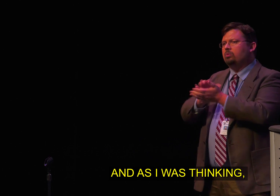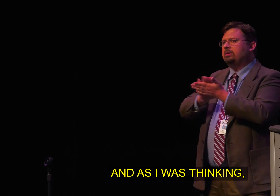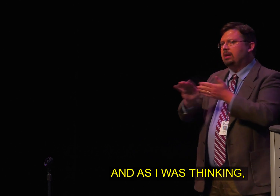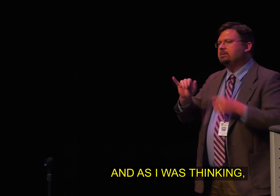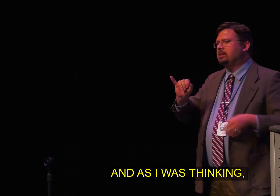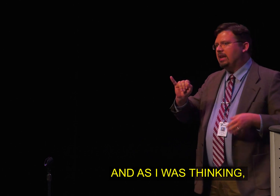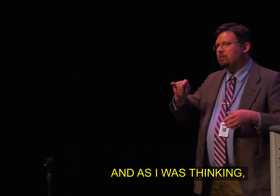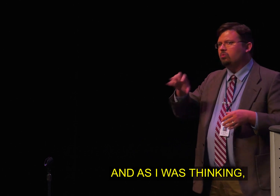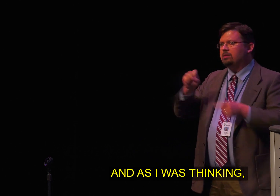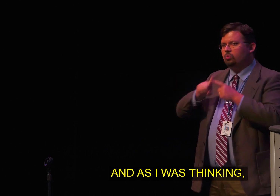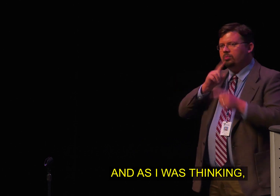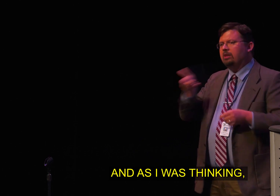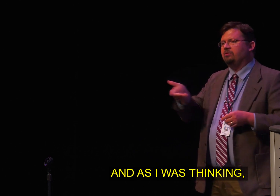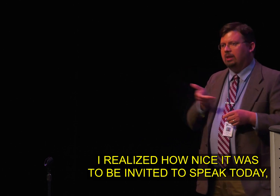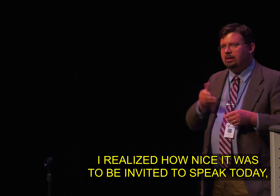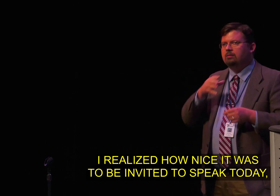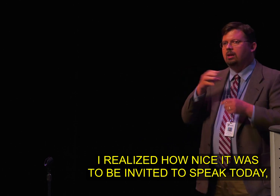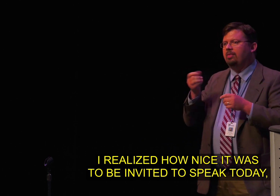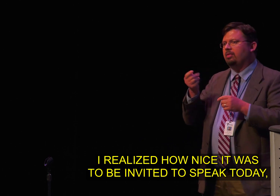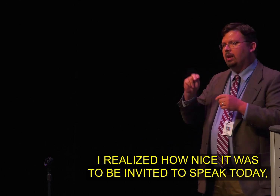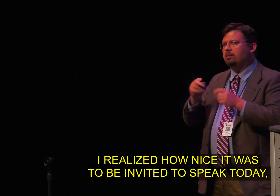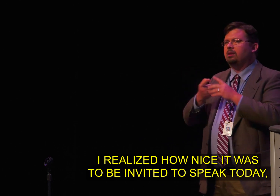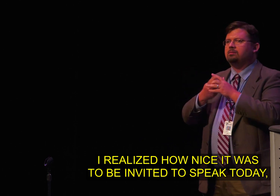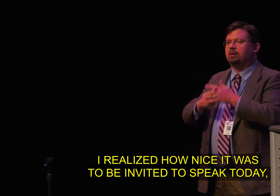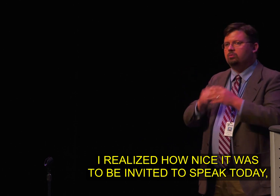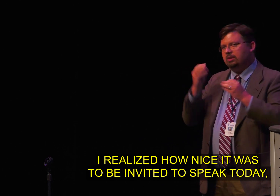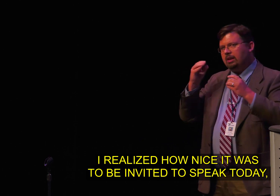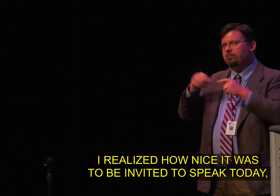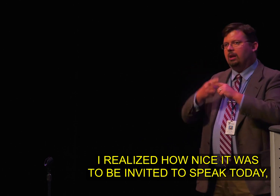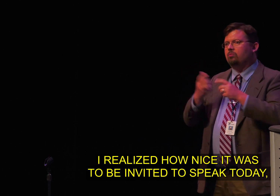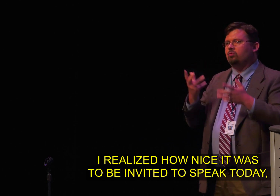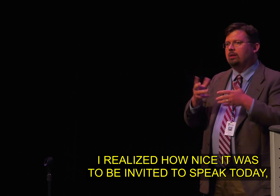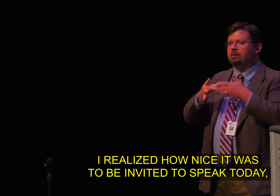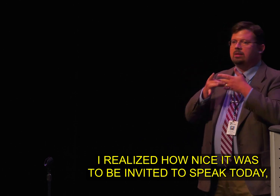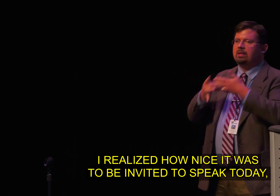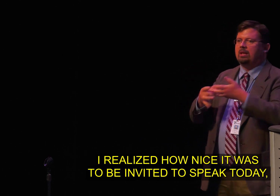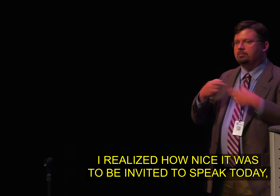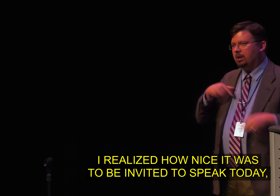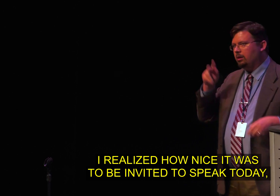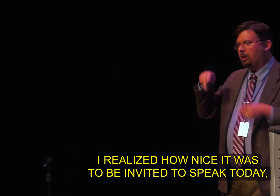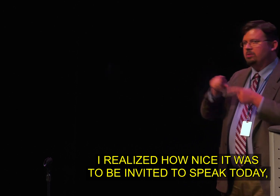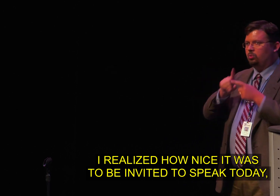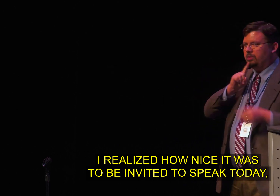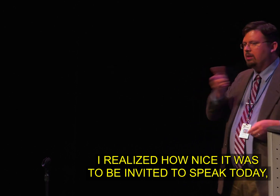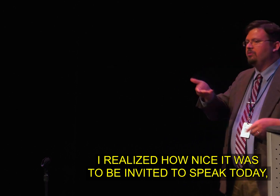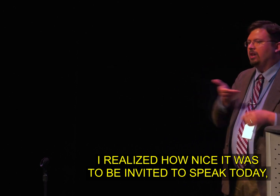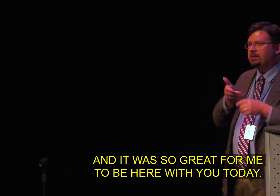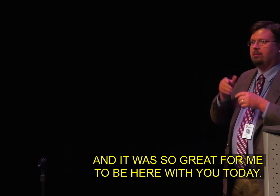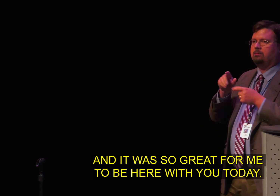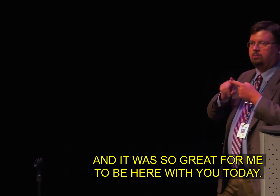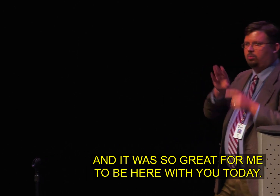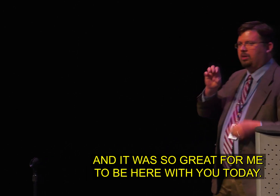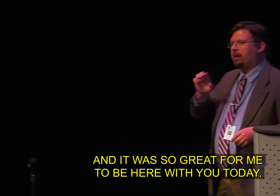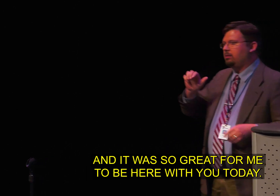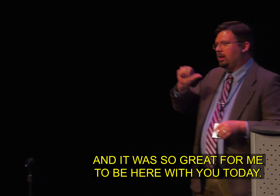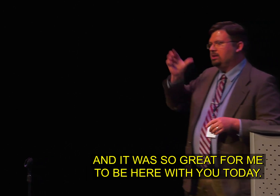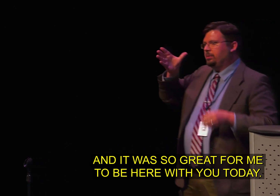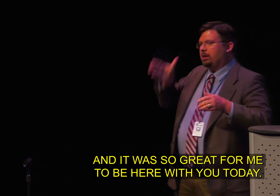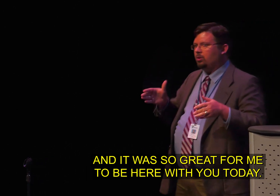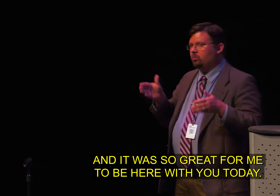And as I was thinking, I realized how nice it was to be invited to speak today. And